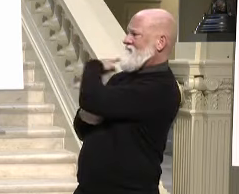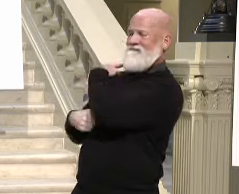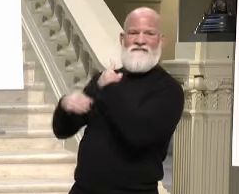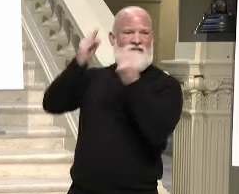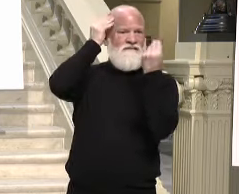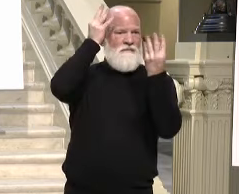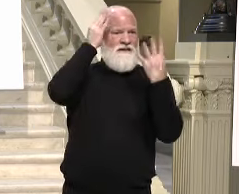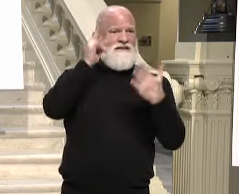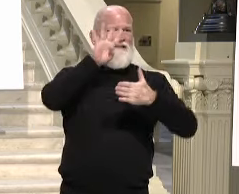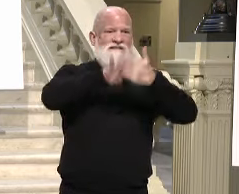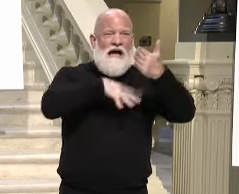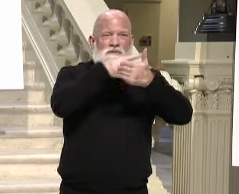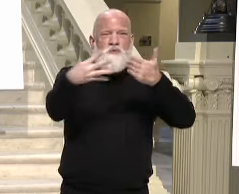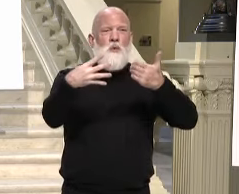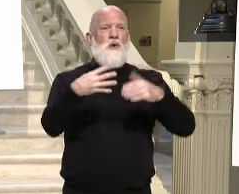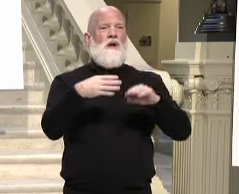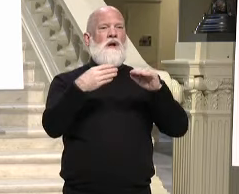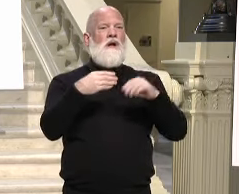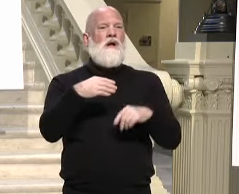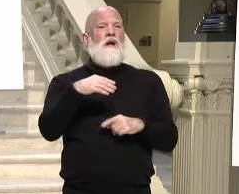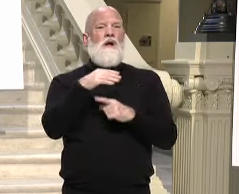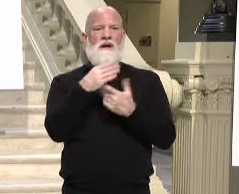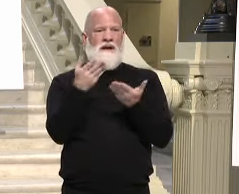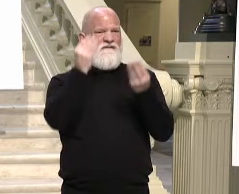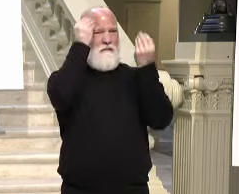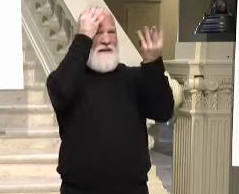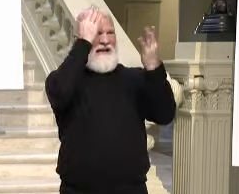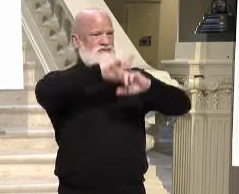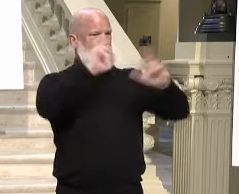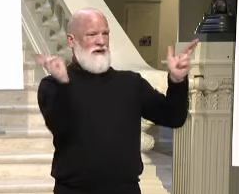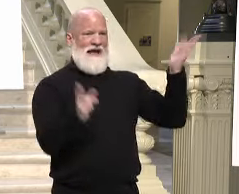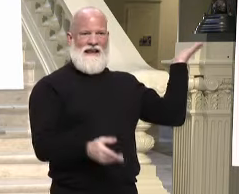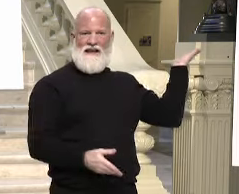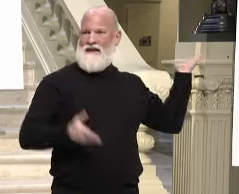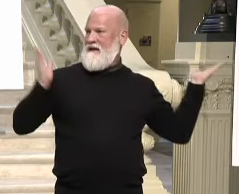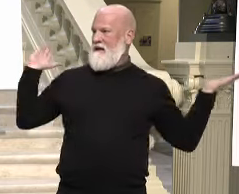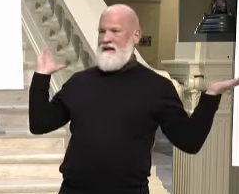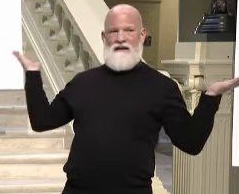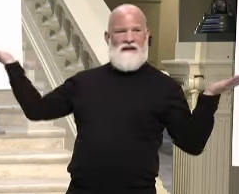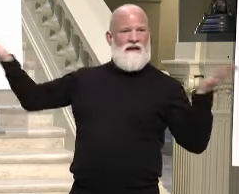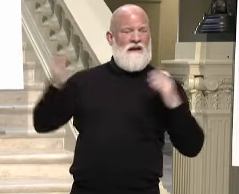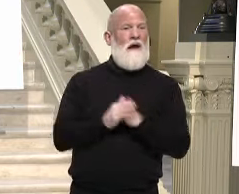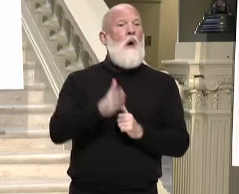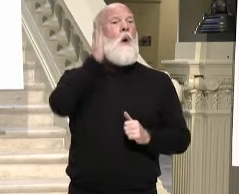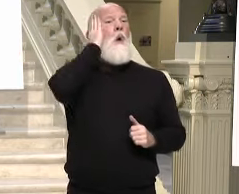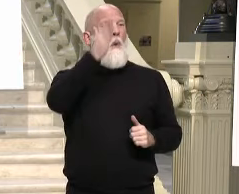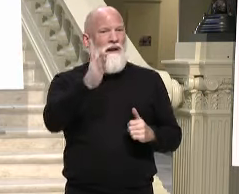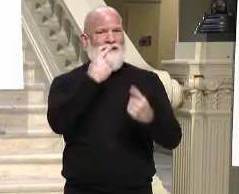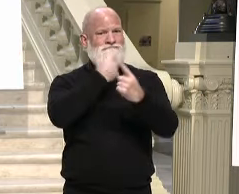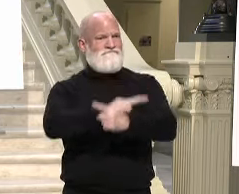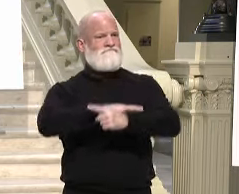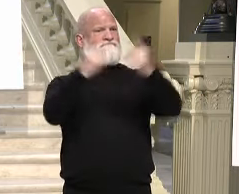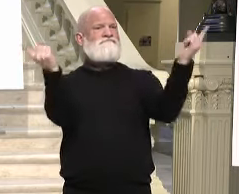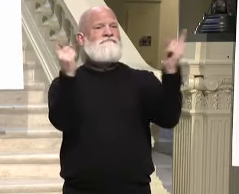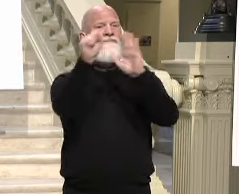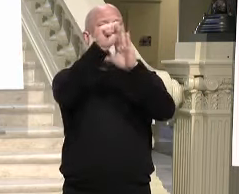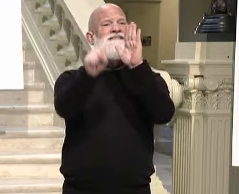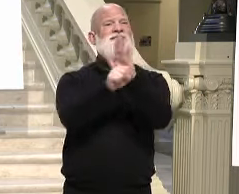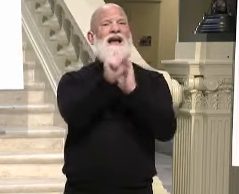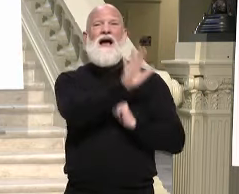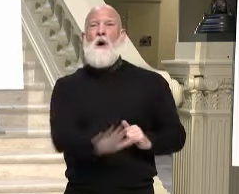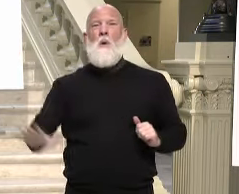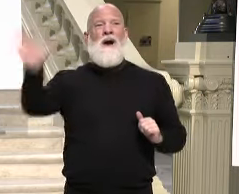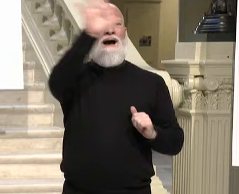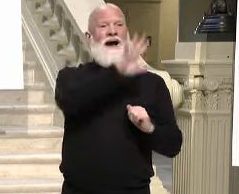on the vaccination page. And that will be fully statewide by next week. And we'll be up and running and ready